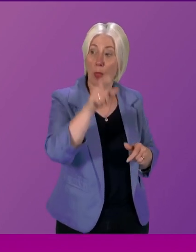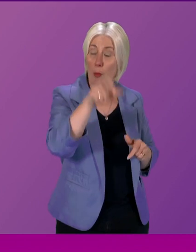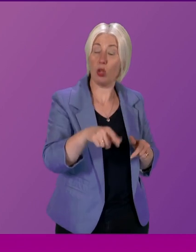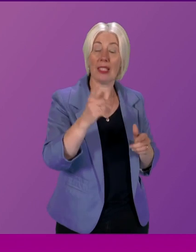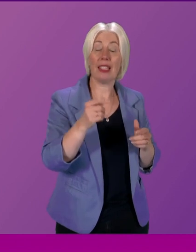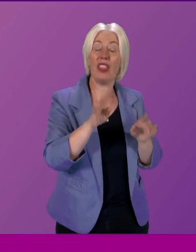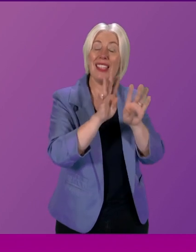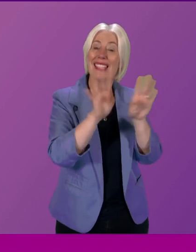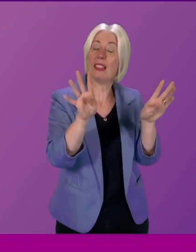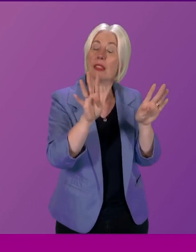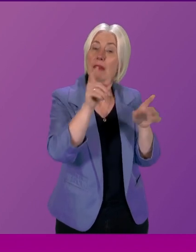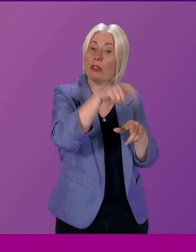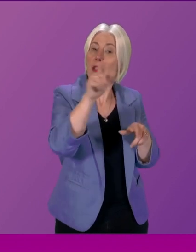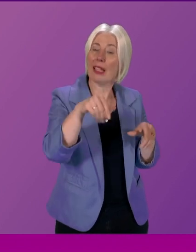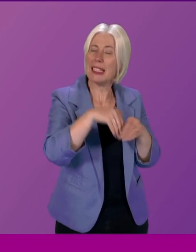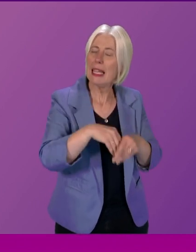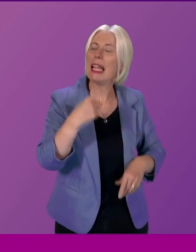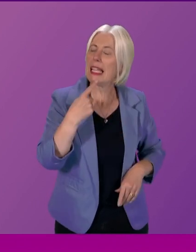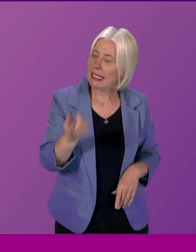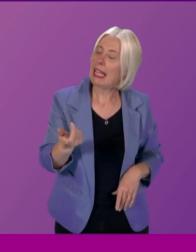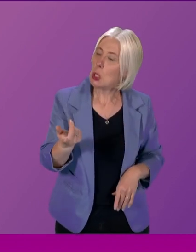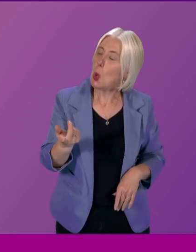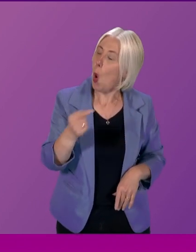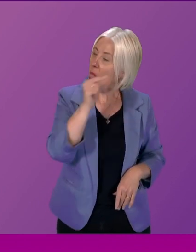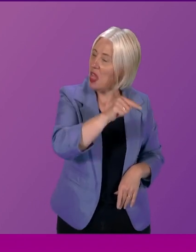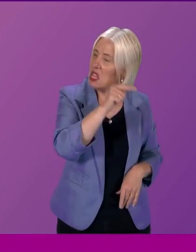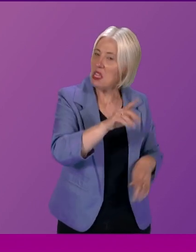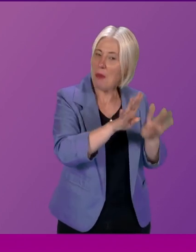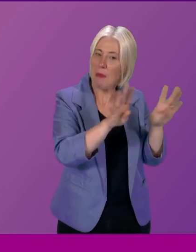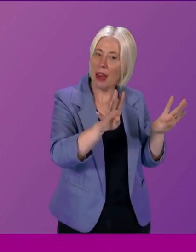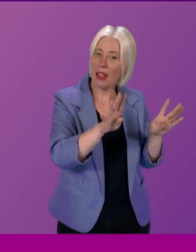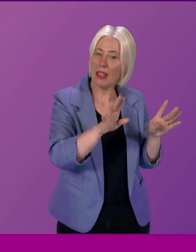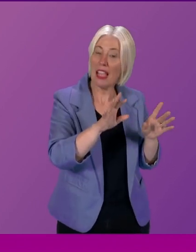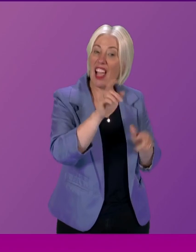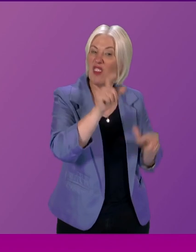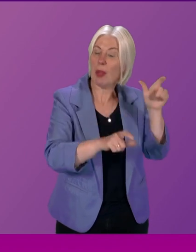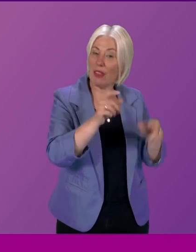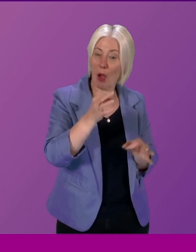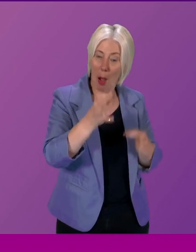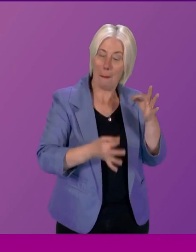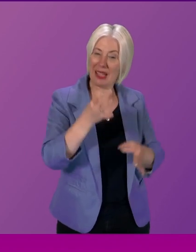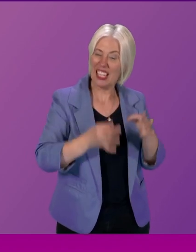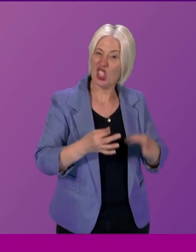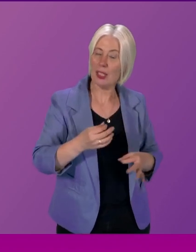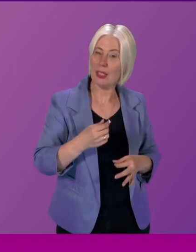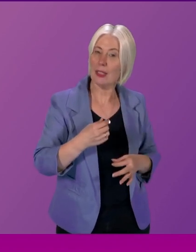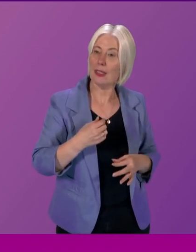of citizens panels because he said to me Jackson what this is is a method for gutless politicians to be excuse the